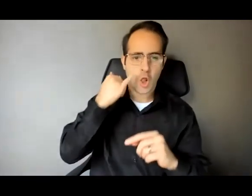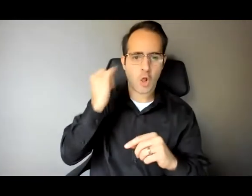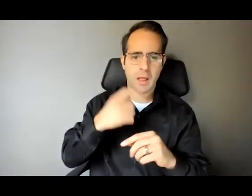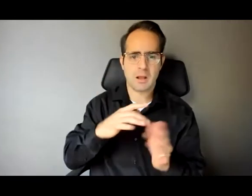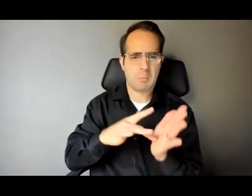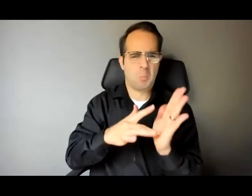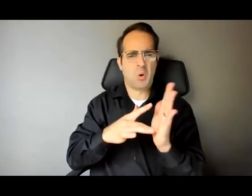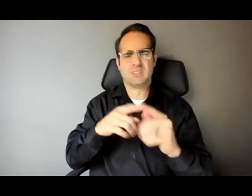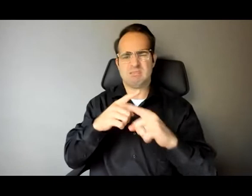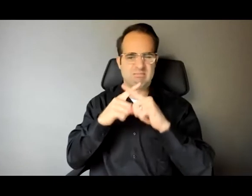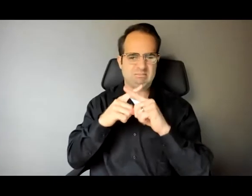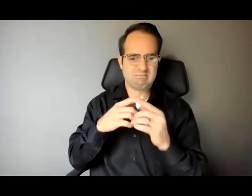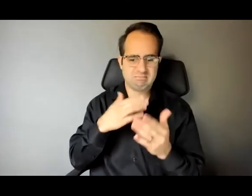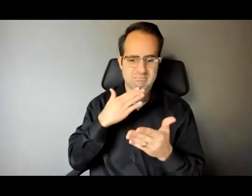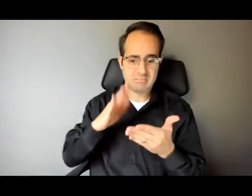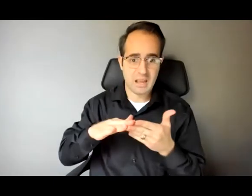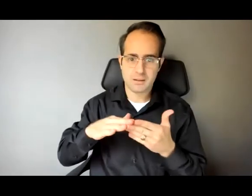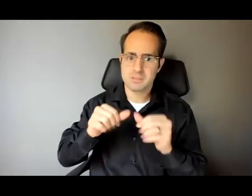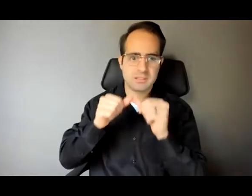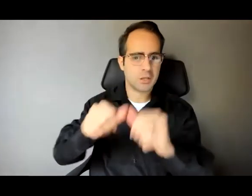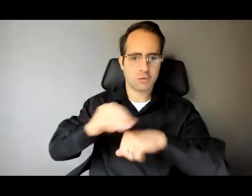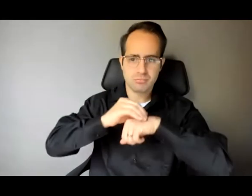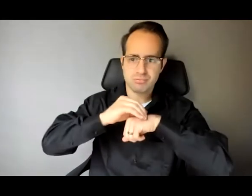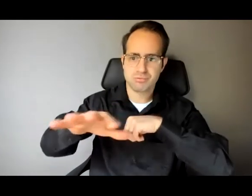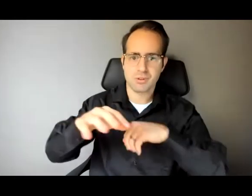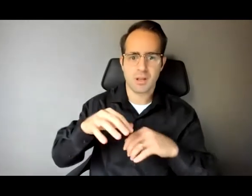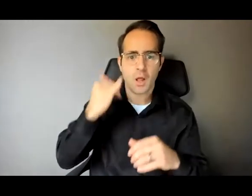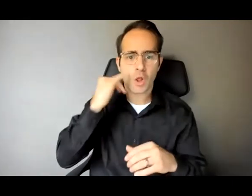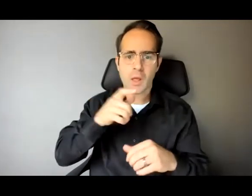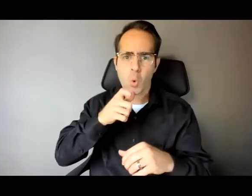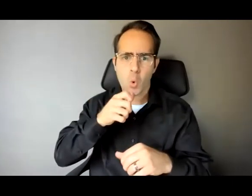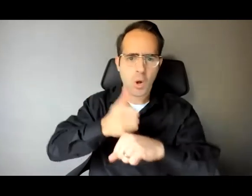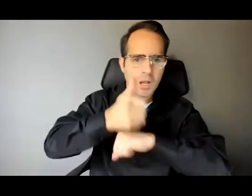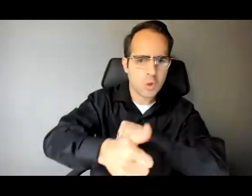heavily towards who do we accuse, who do we punish, and how do we move on?